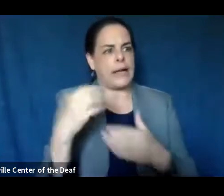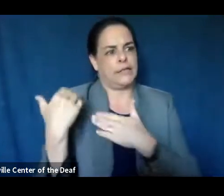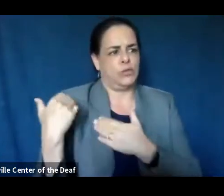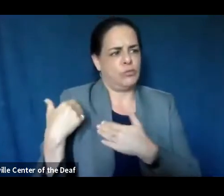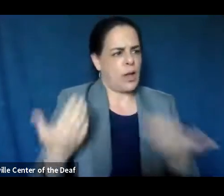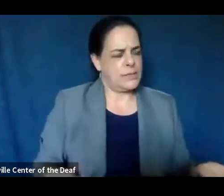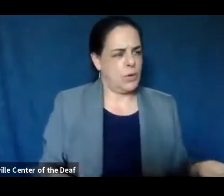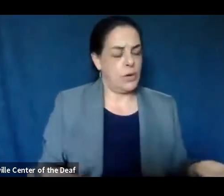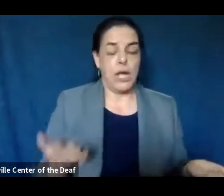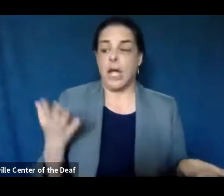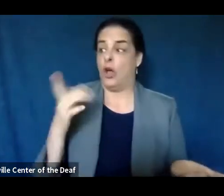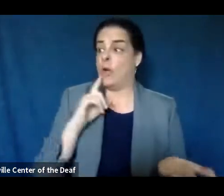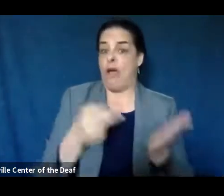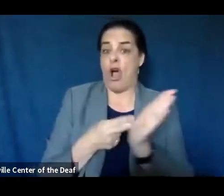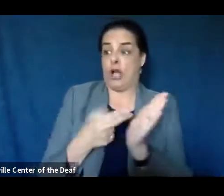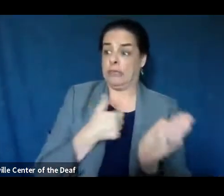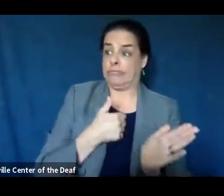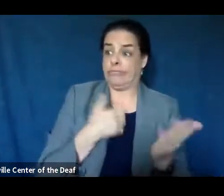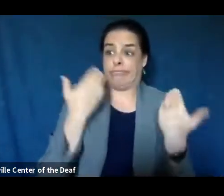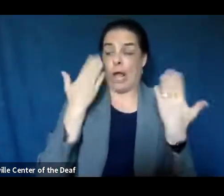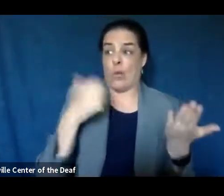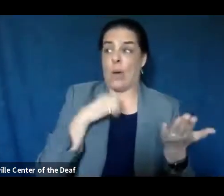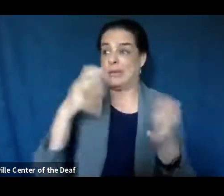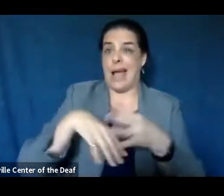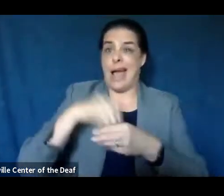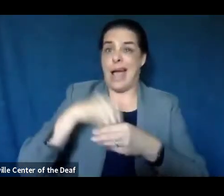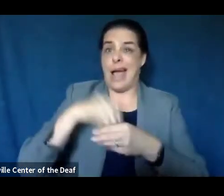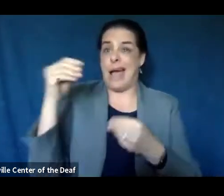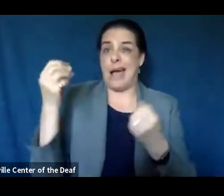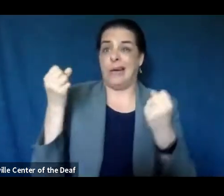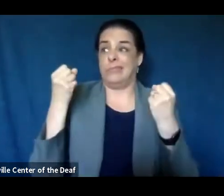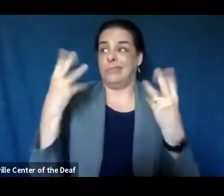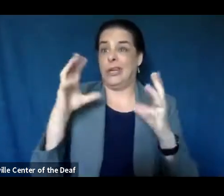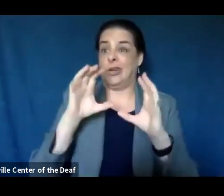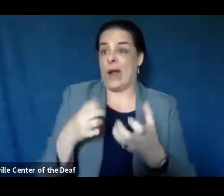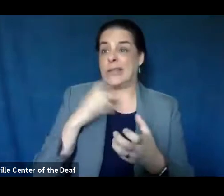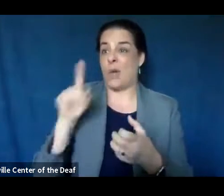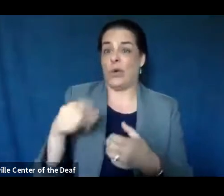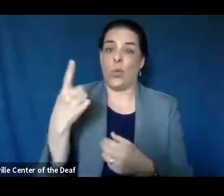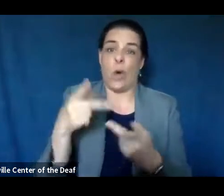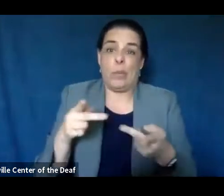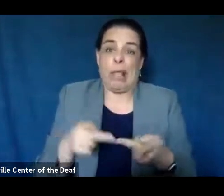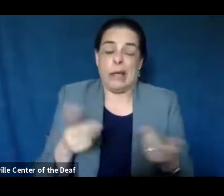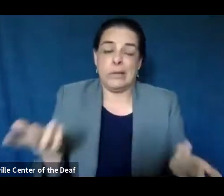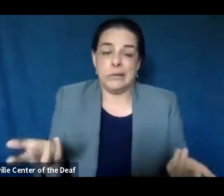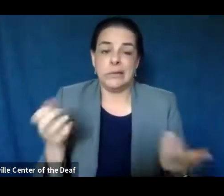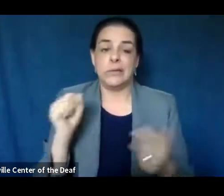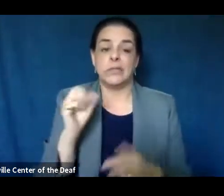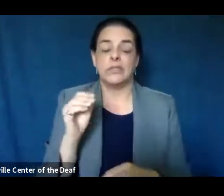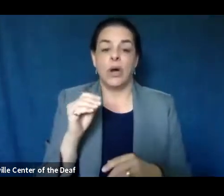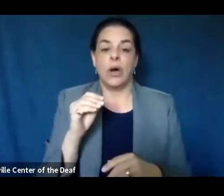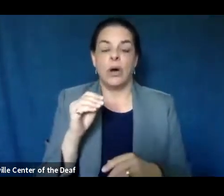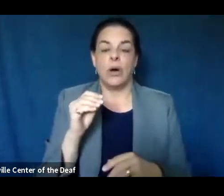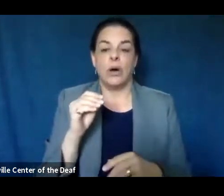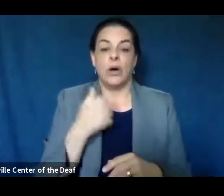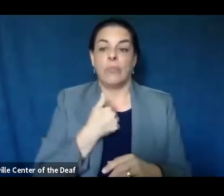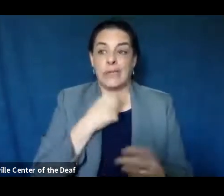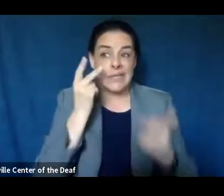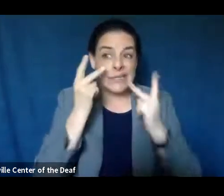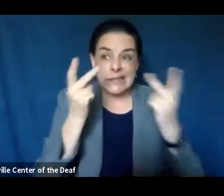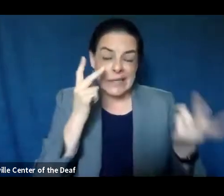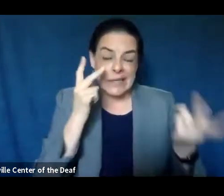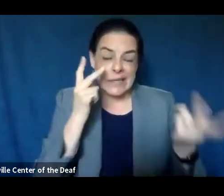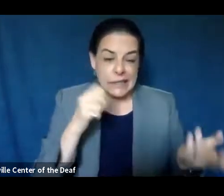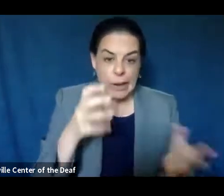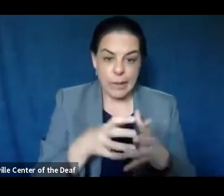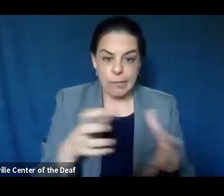I don't know. I wasn't out in large crowds a lot this weekend. I went to one place. And so I think overall and